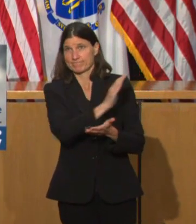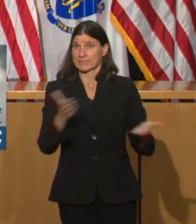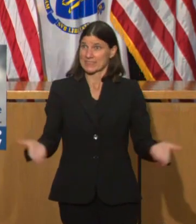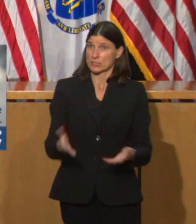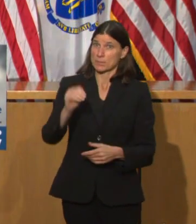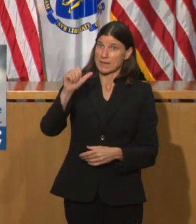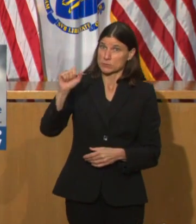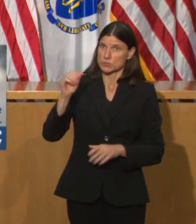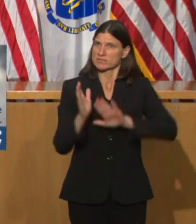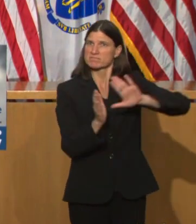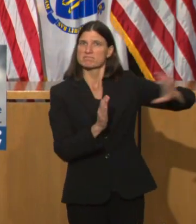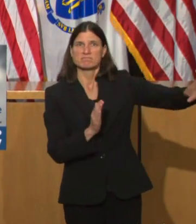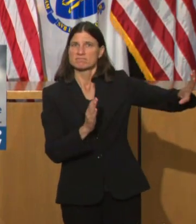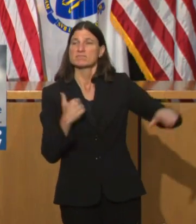OURS EITHER. THANK YOU.